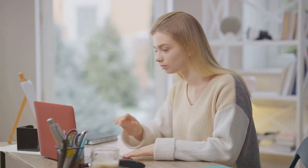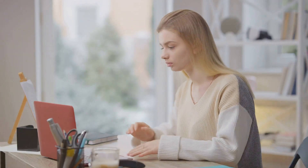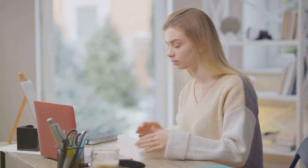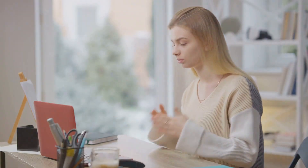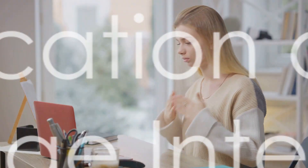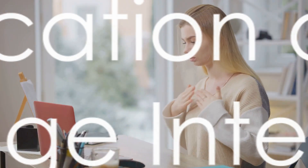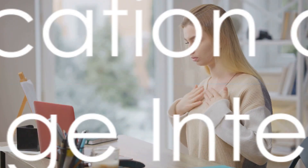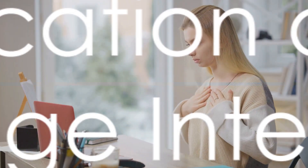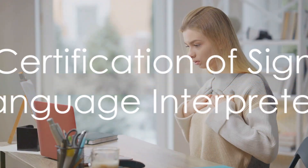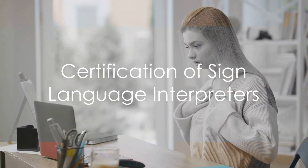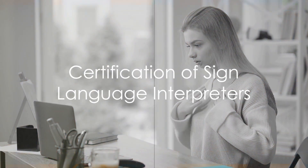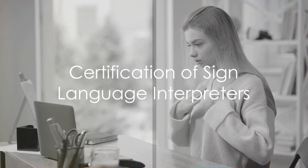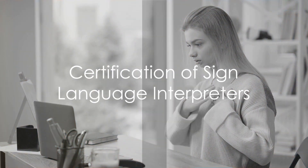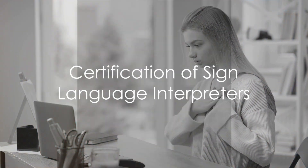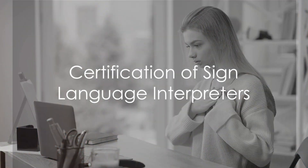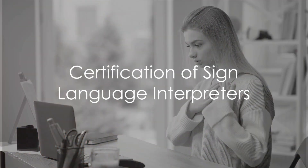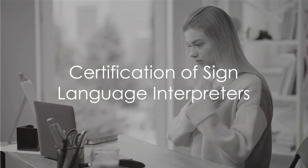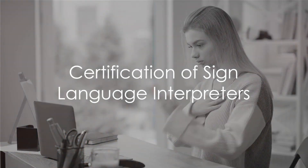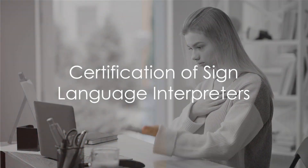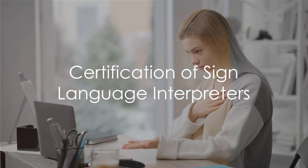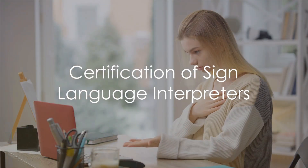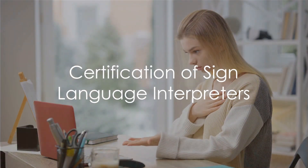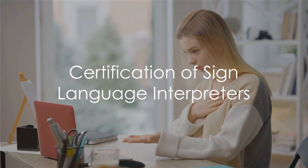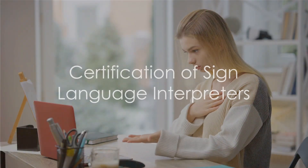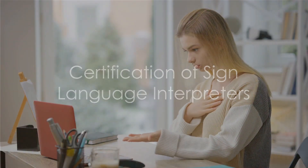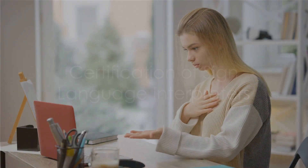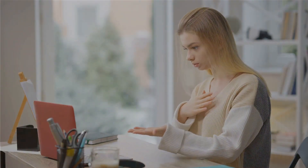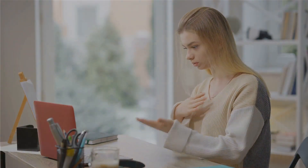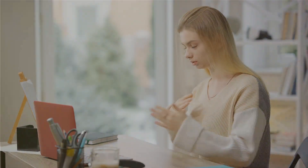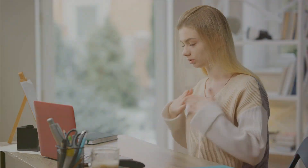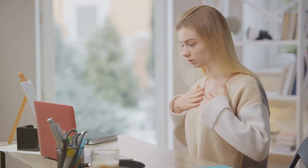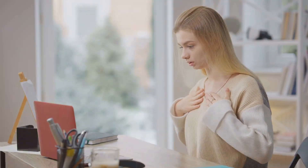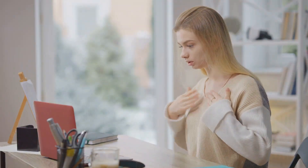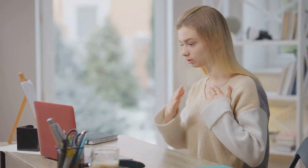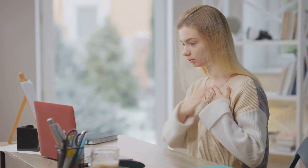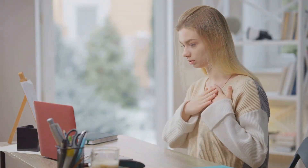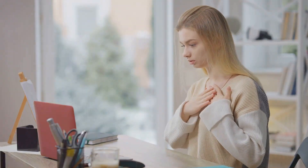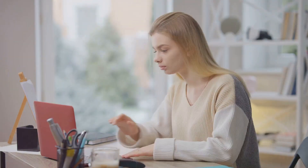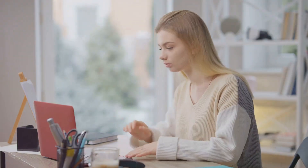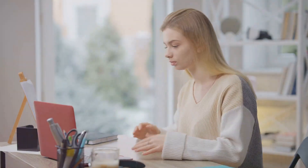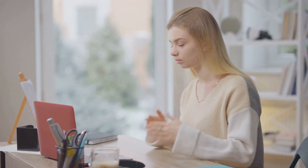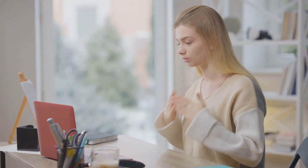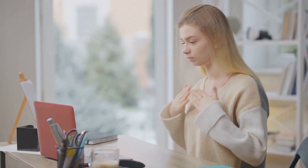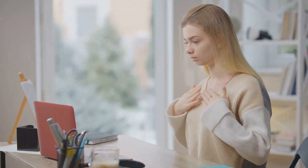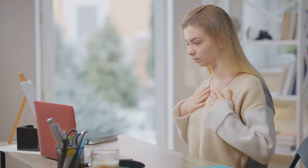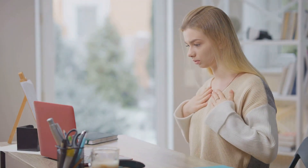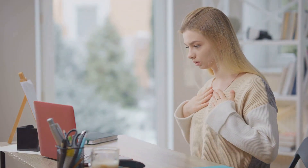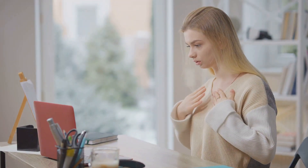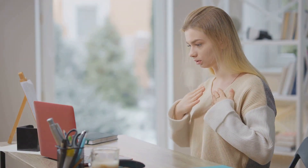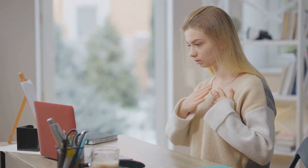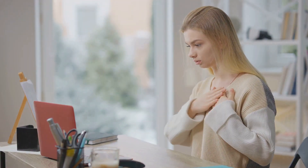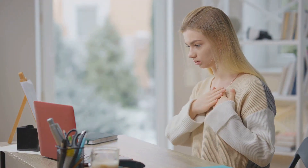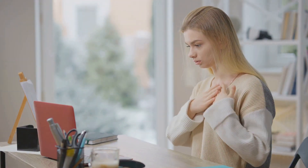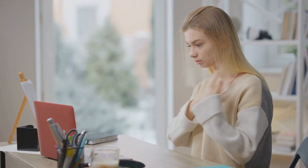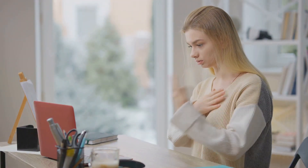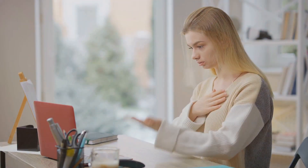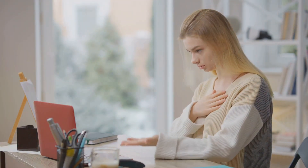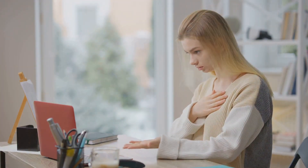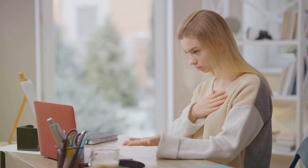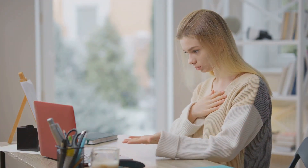Did you know sign language interpreters are state and or nationally certified? To achieve this certification, interpreters must